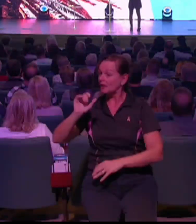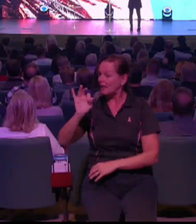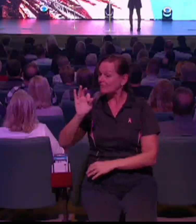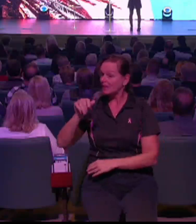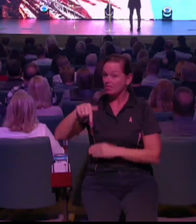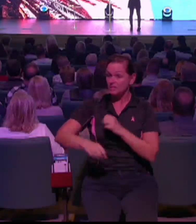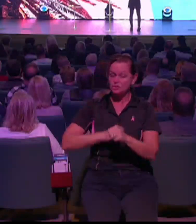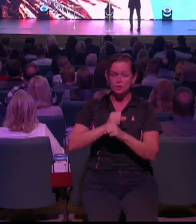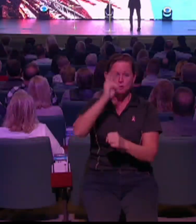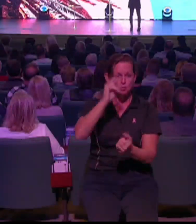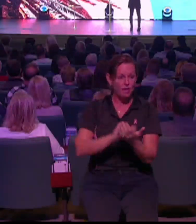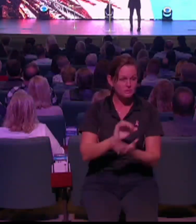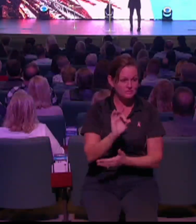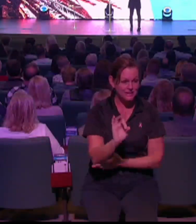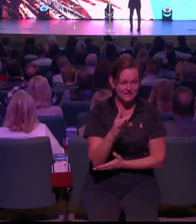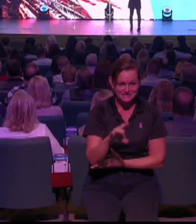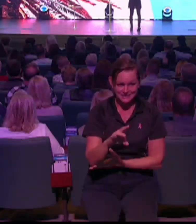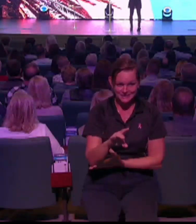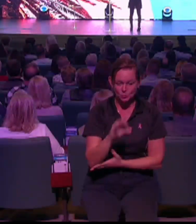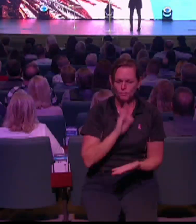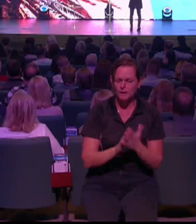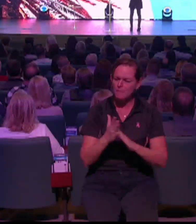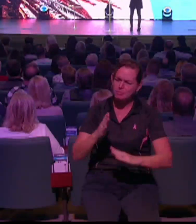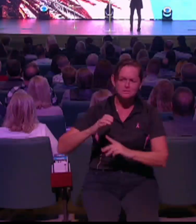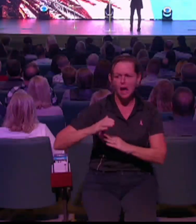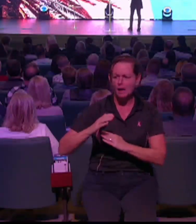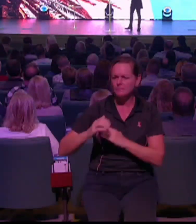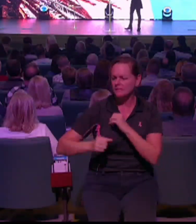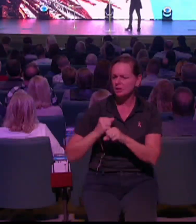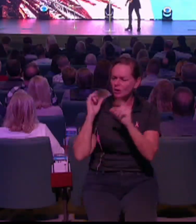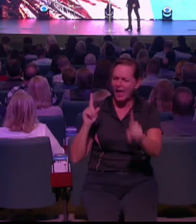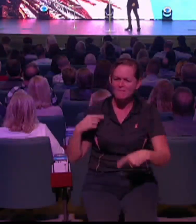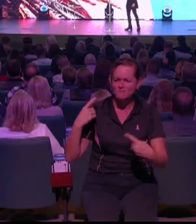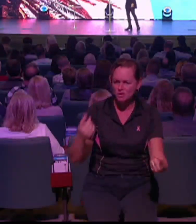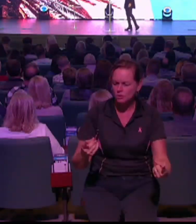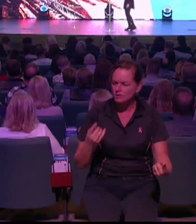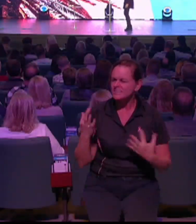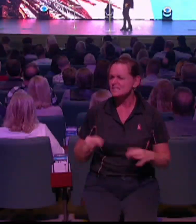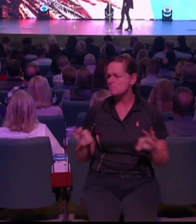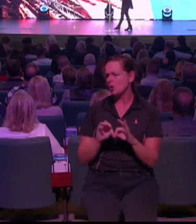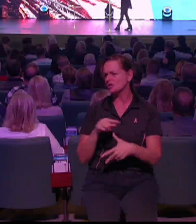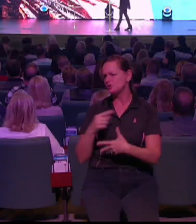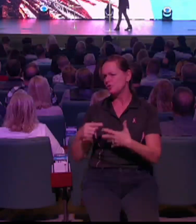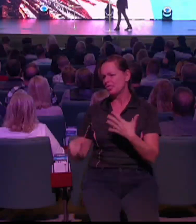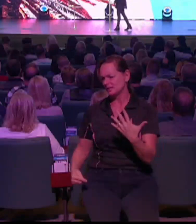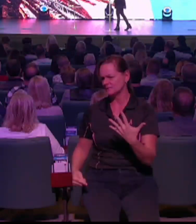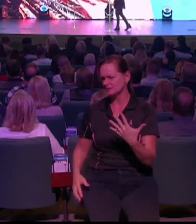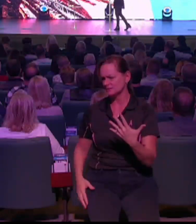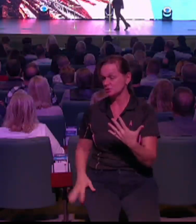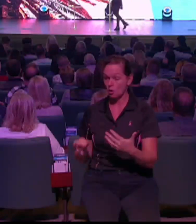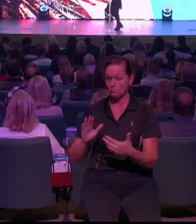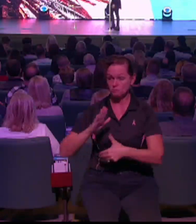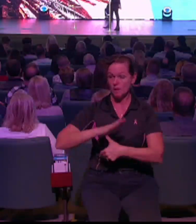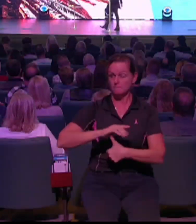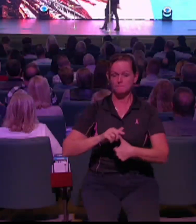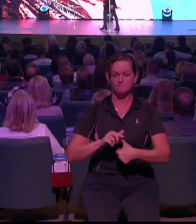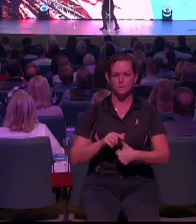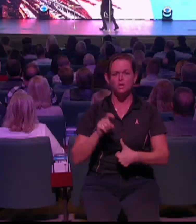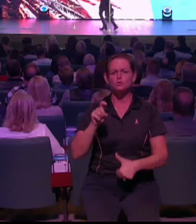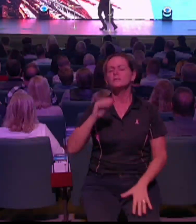to give you a couple points that I've learned in the length of my life. Number one, you've got to know when you are. I didn't say where you